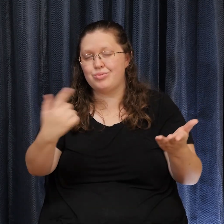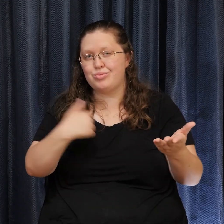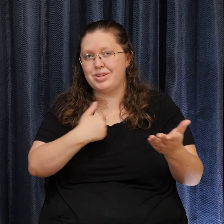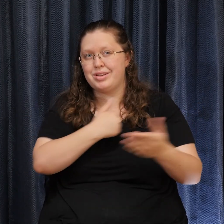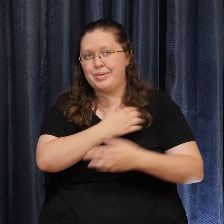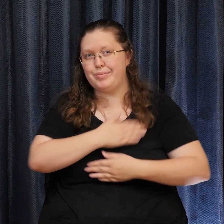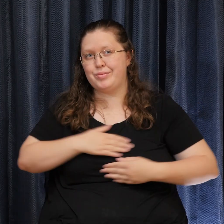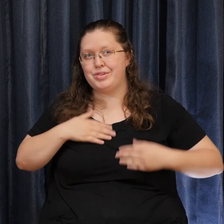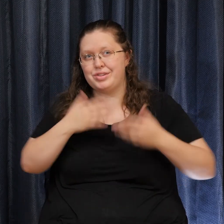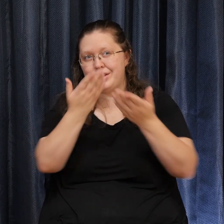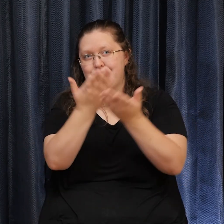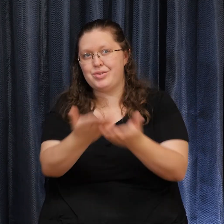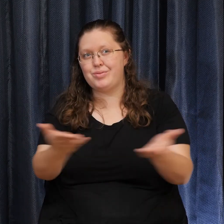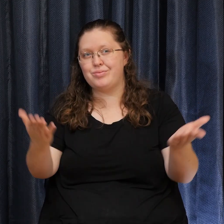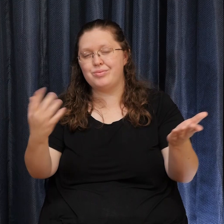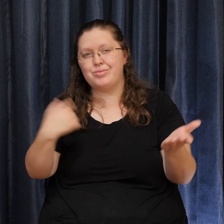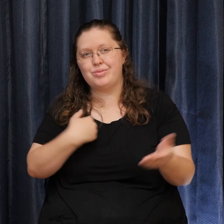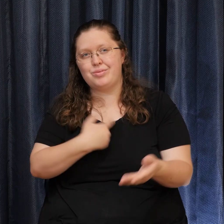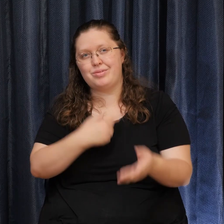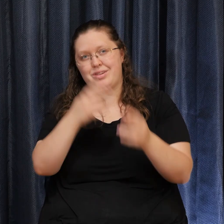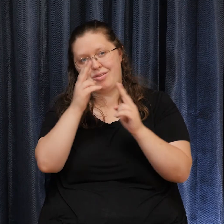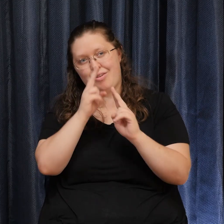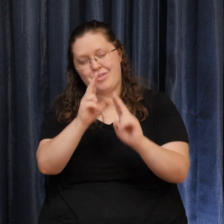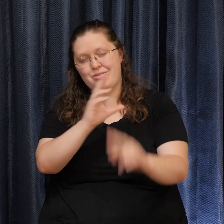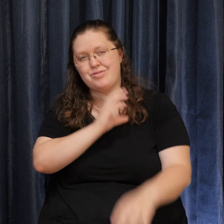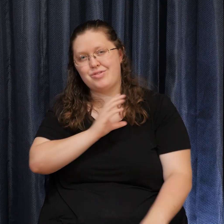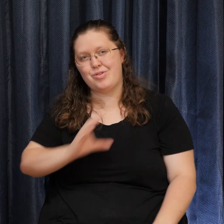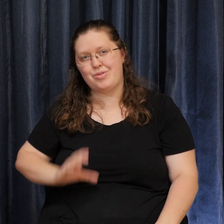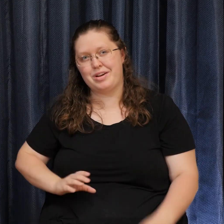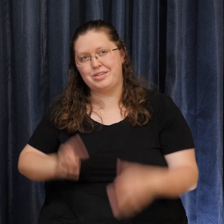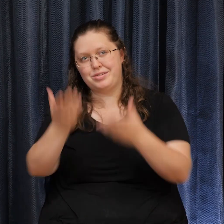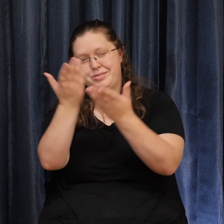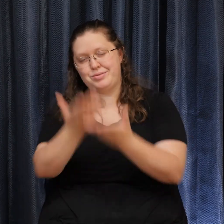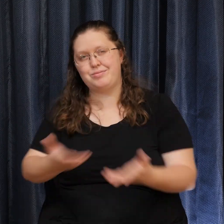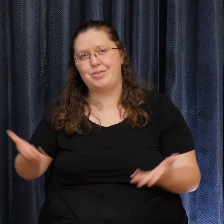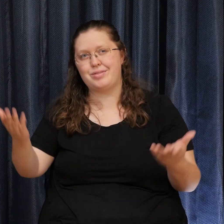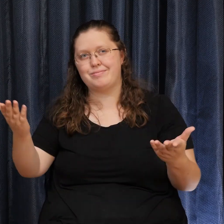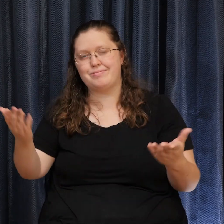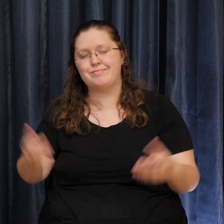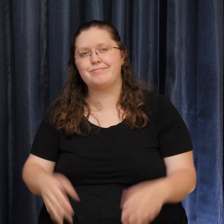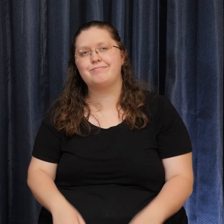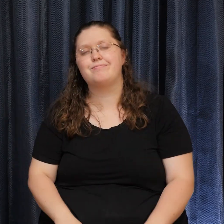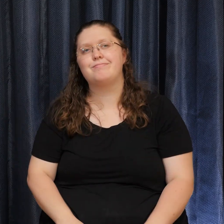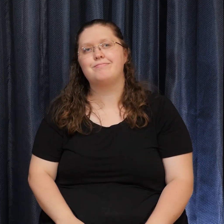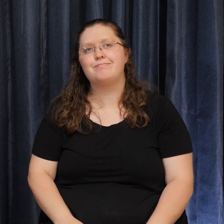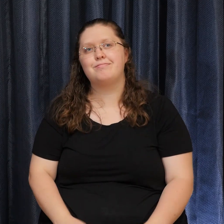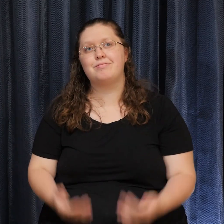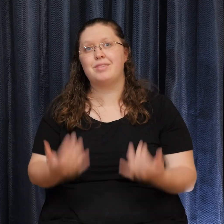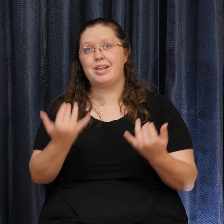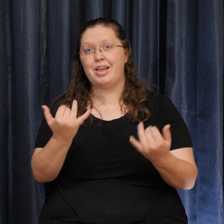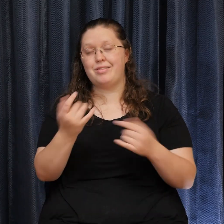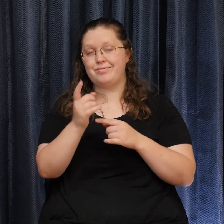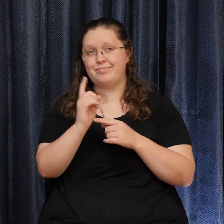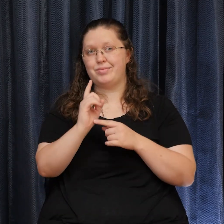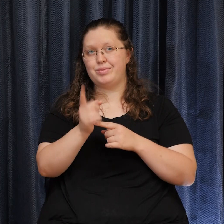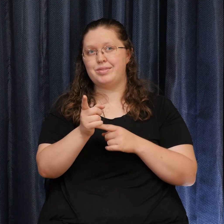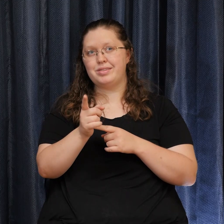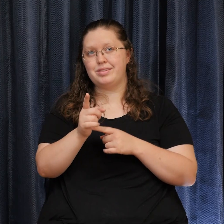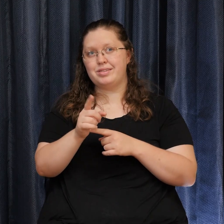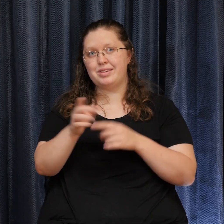And we behold The Christ you are We take a moment now And ask the Holy Spirit To multiply